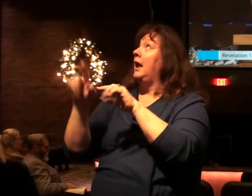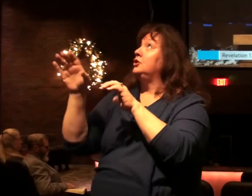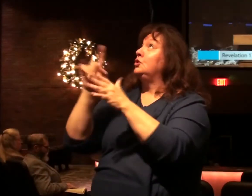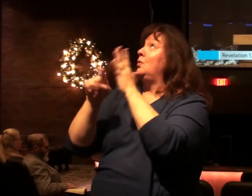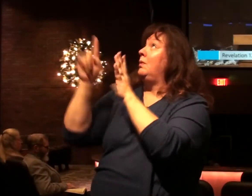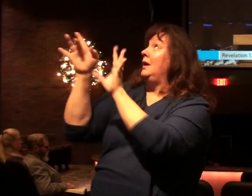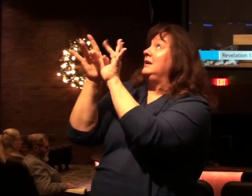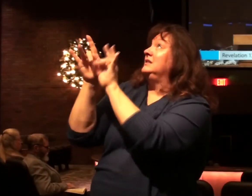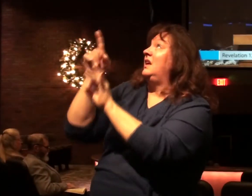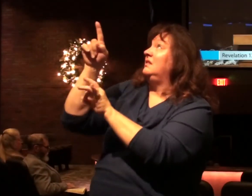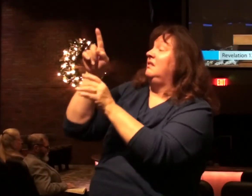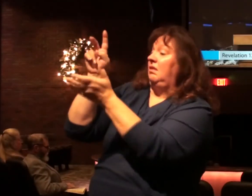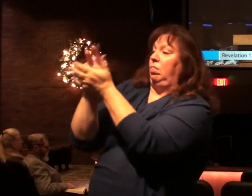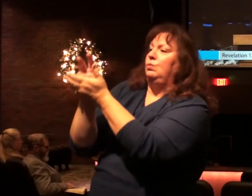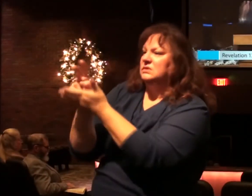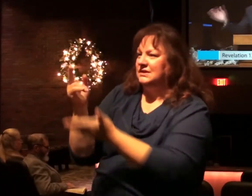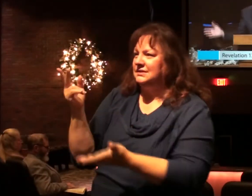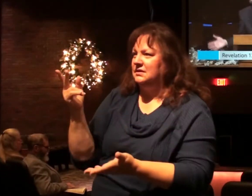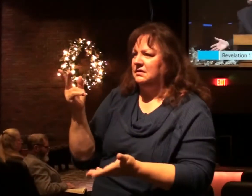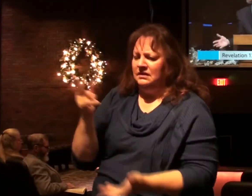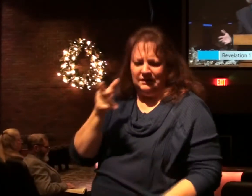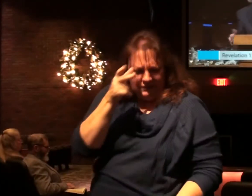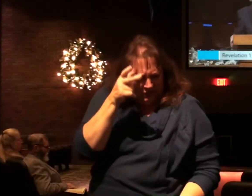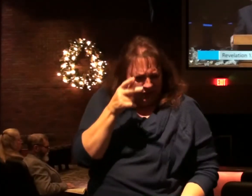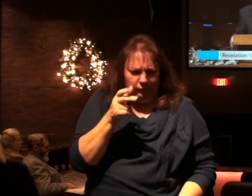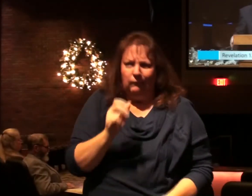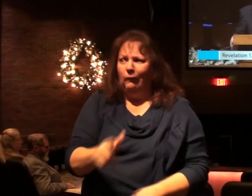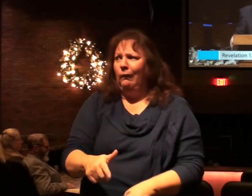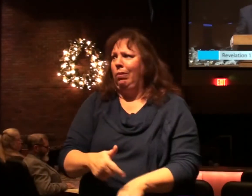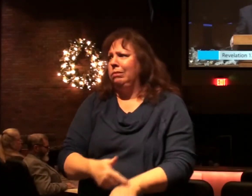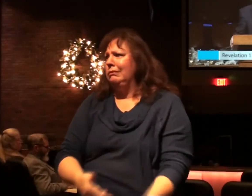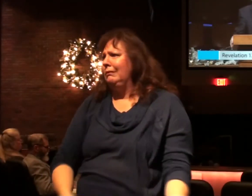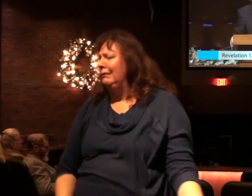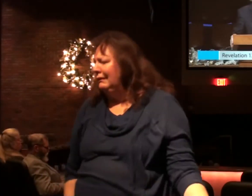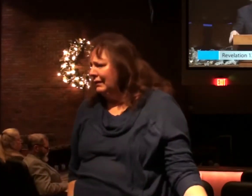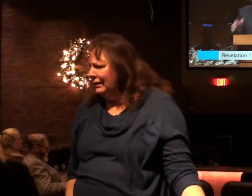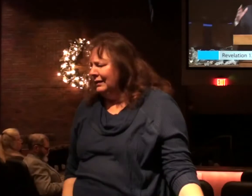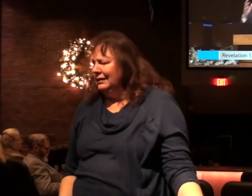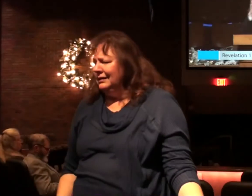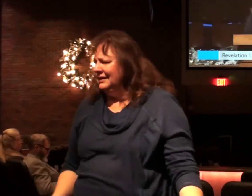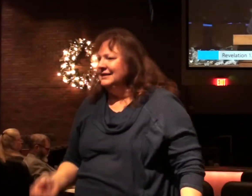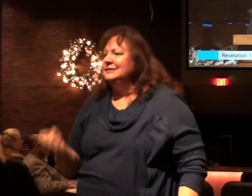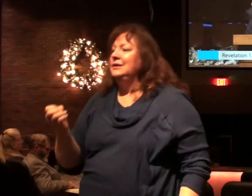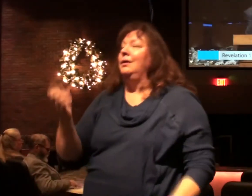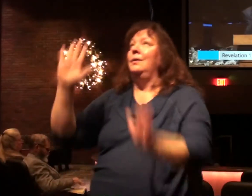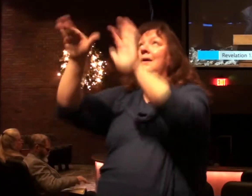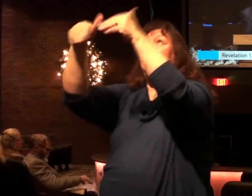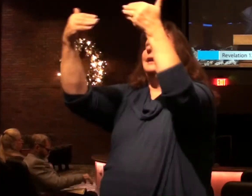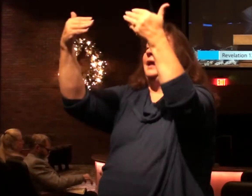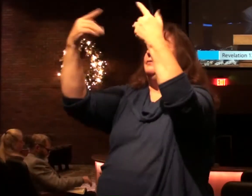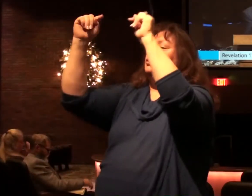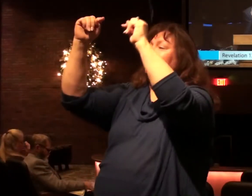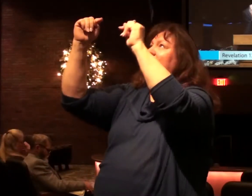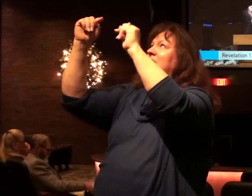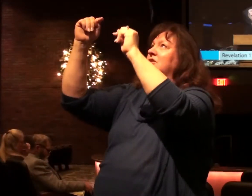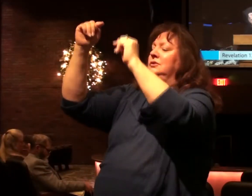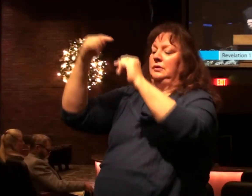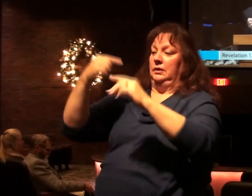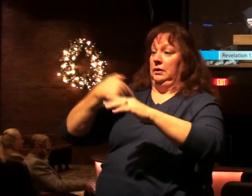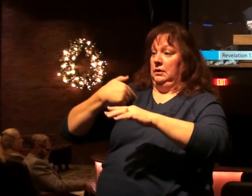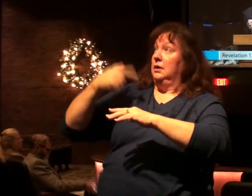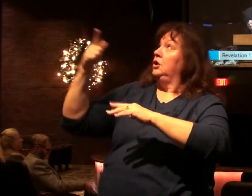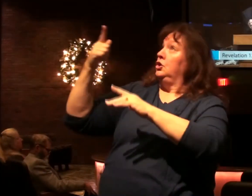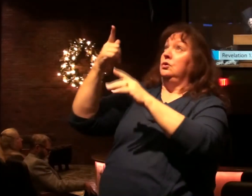word he loses. This is Satan all the time. So in heaven he's trying to discredit the